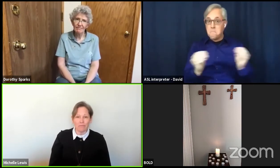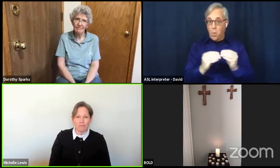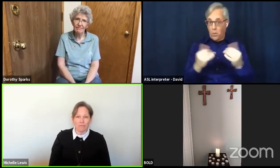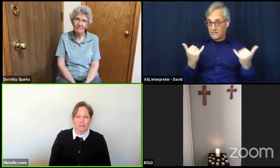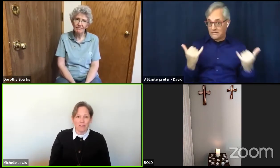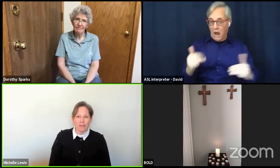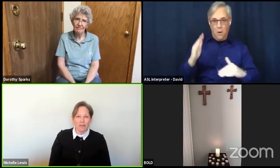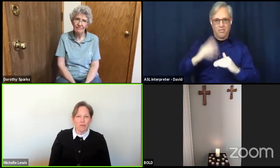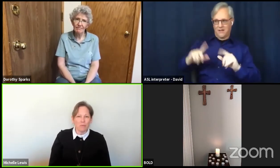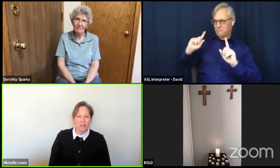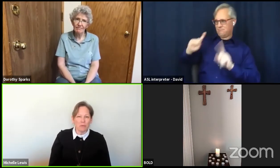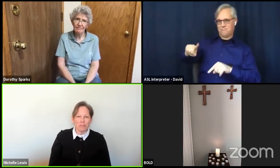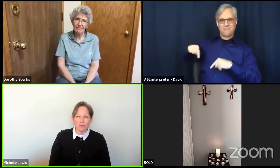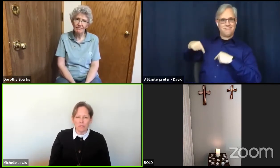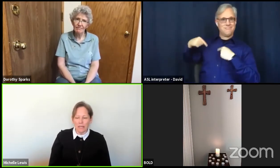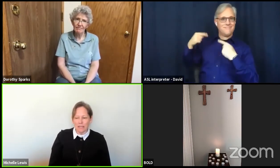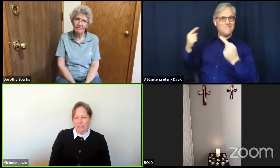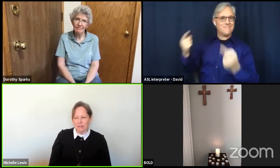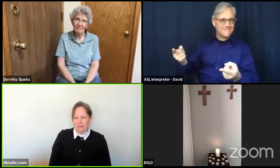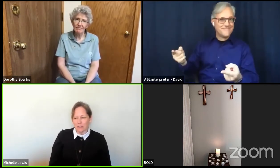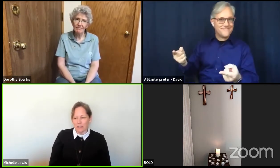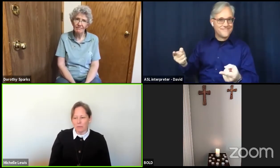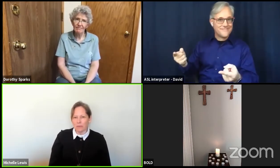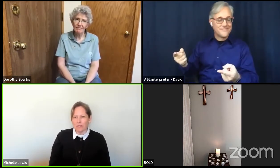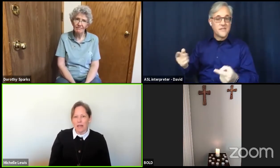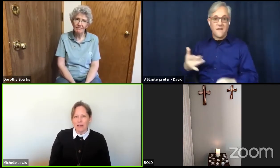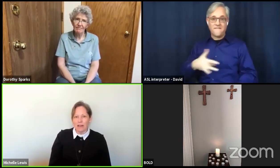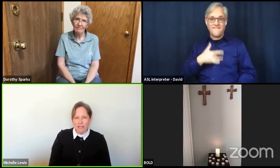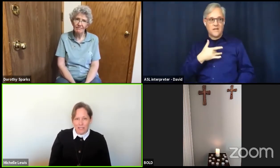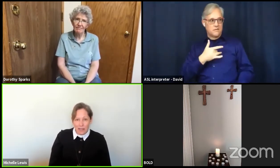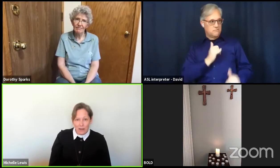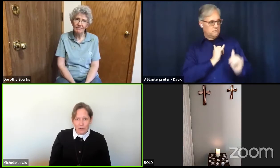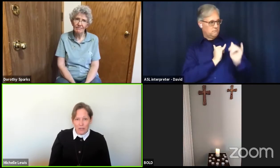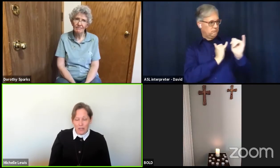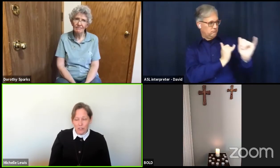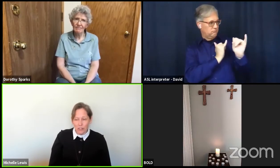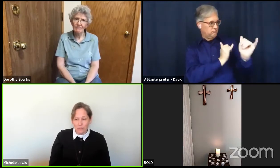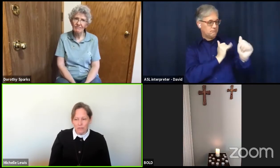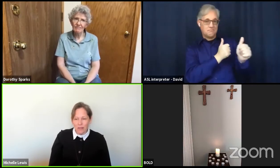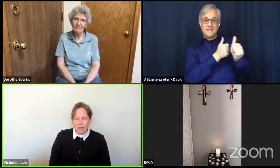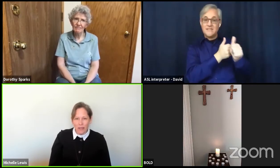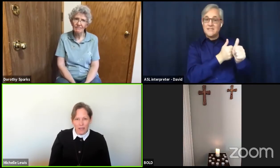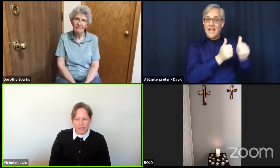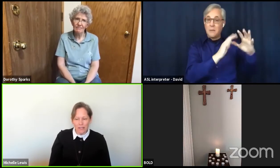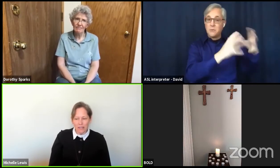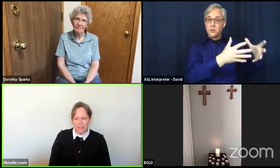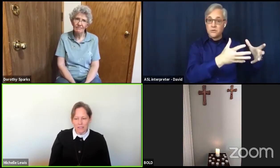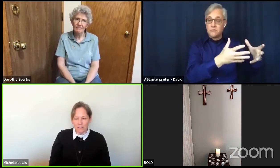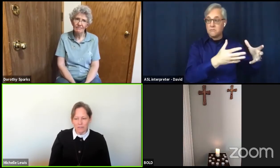We've been able to relate to those disciples as a congregation and as individuals.